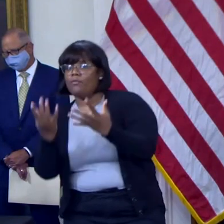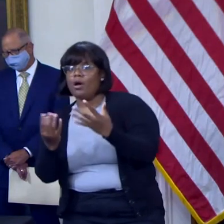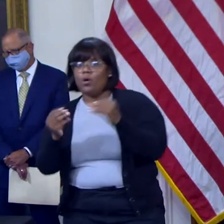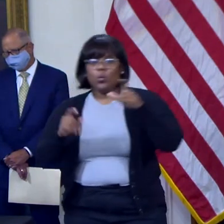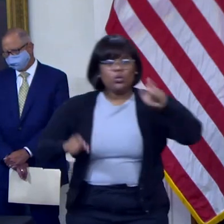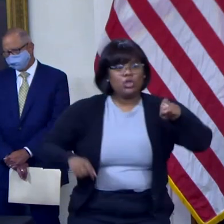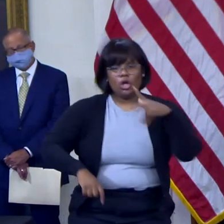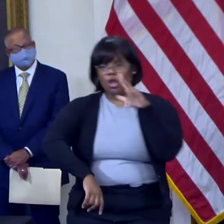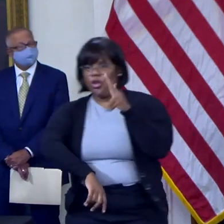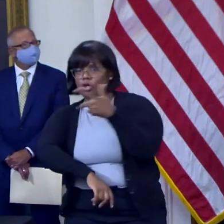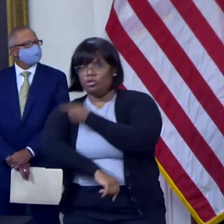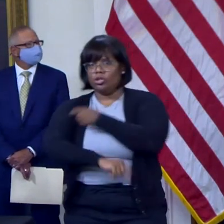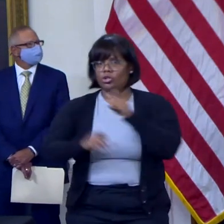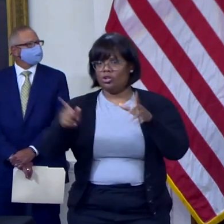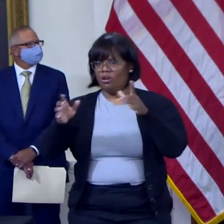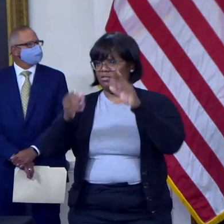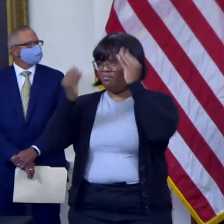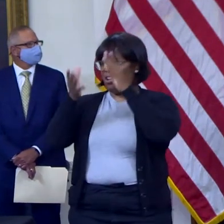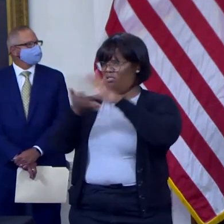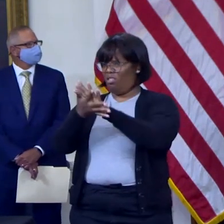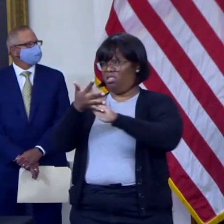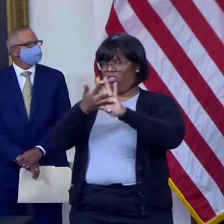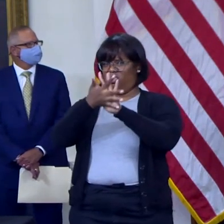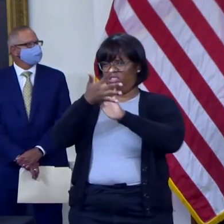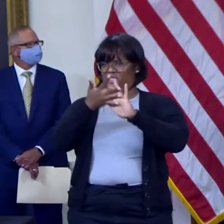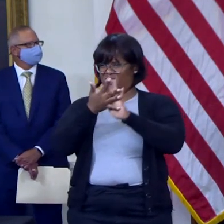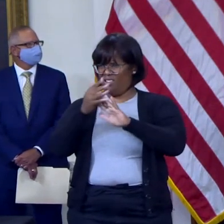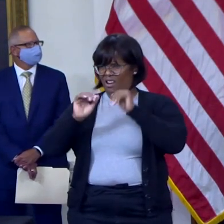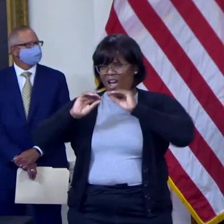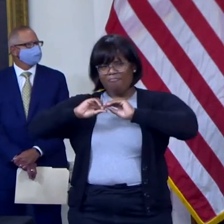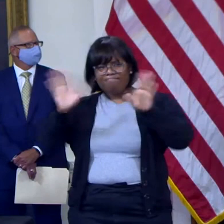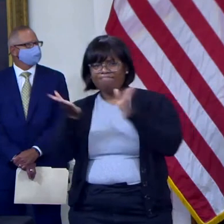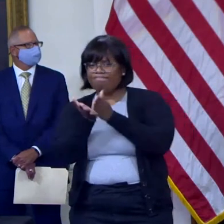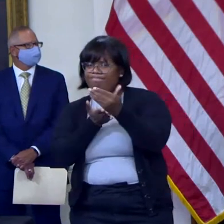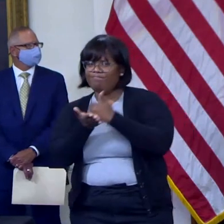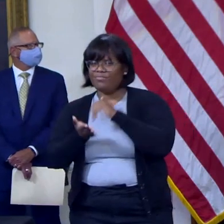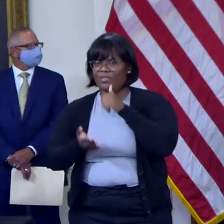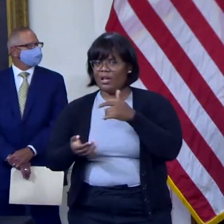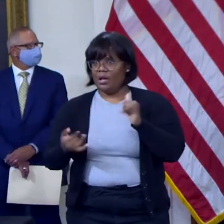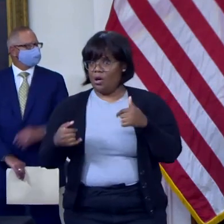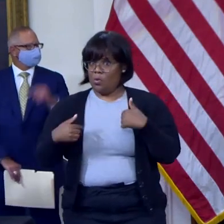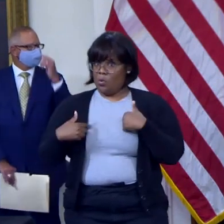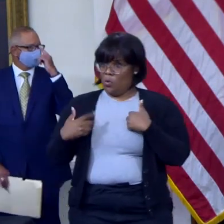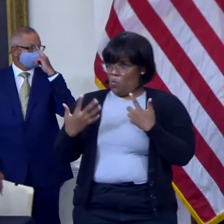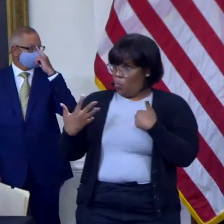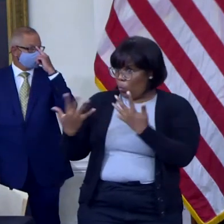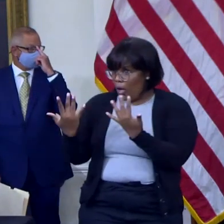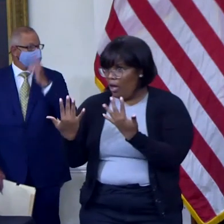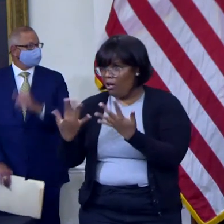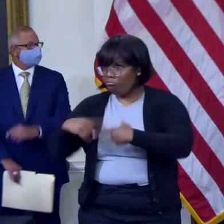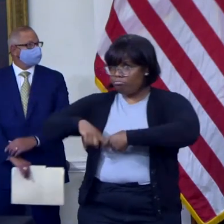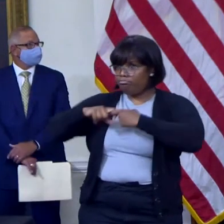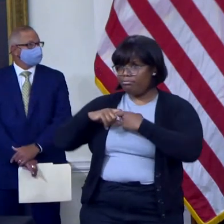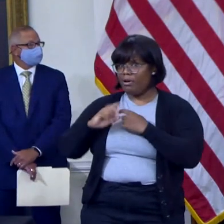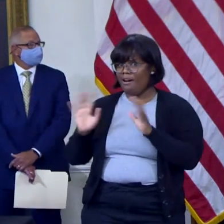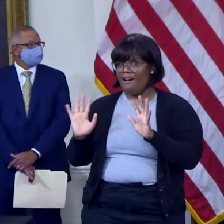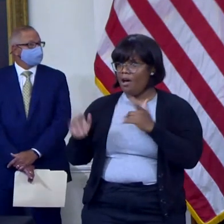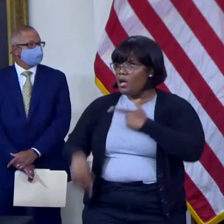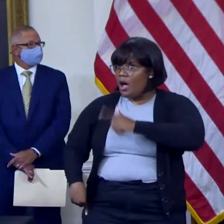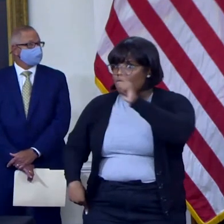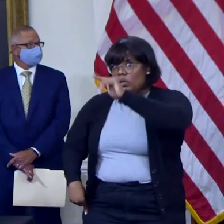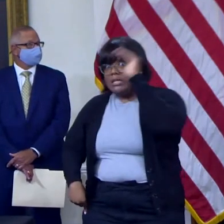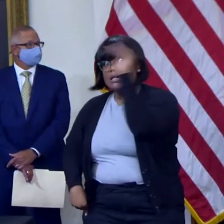But rather than wait until the fall, we believe that the federal government should make booster shots available immediately for seniors and other